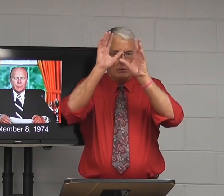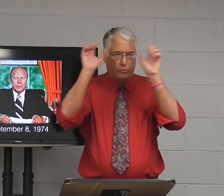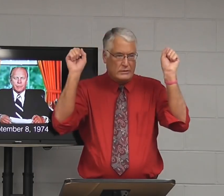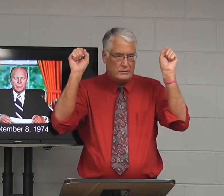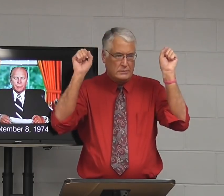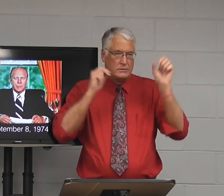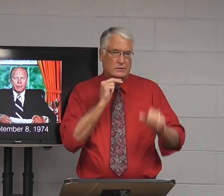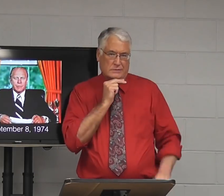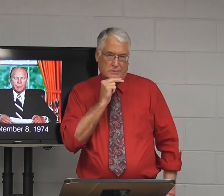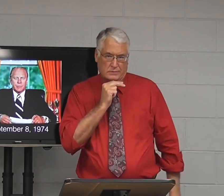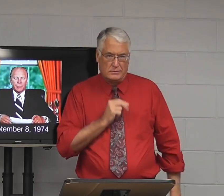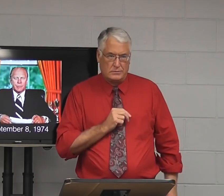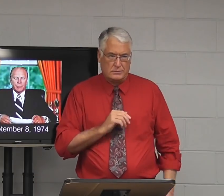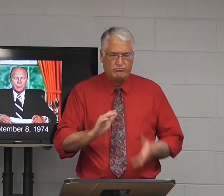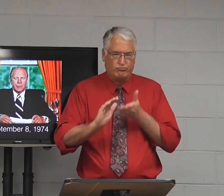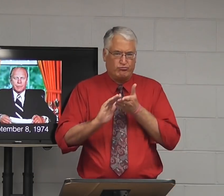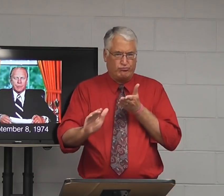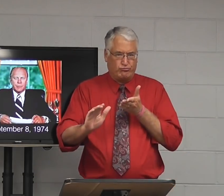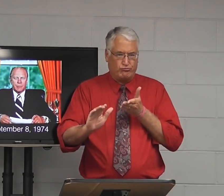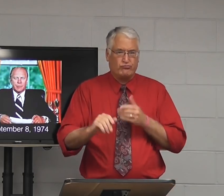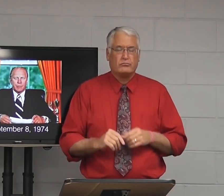forgave President Nixon.